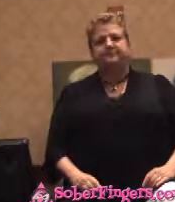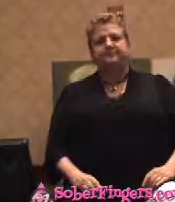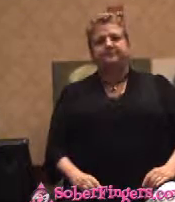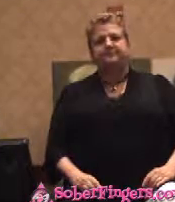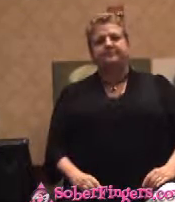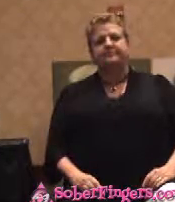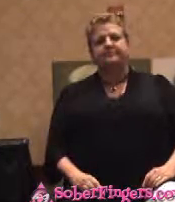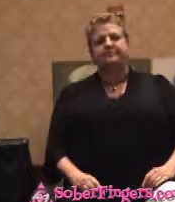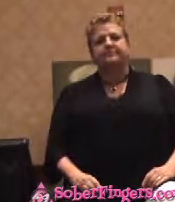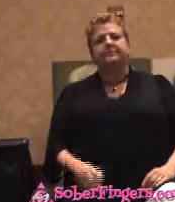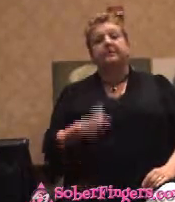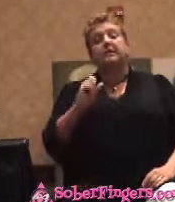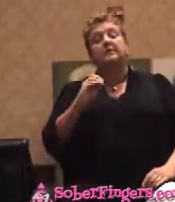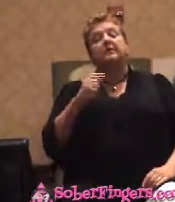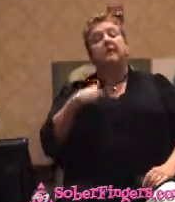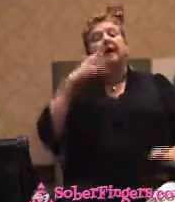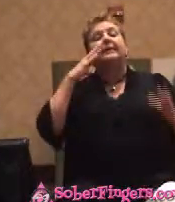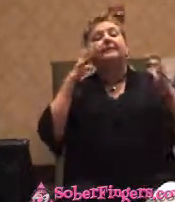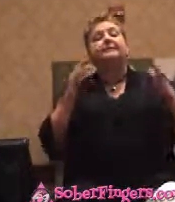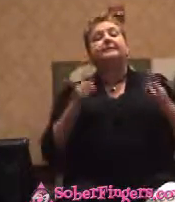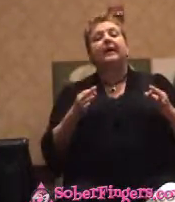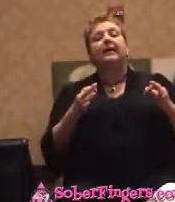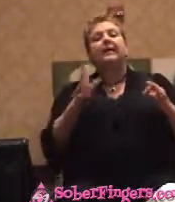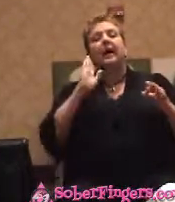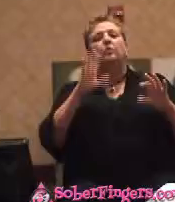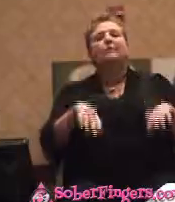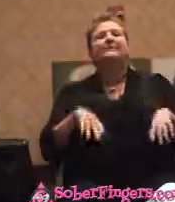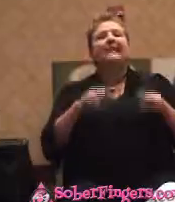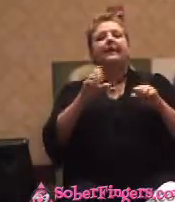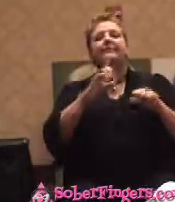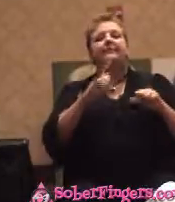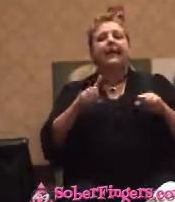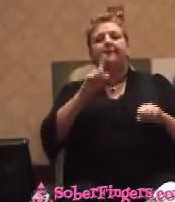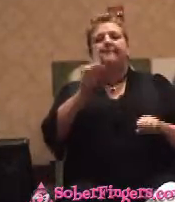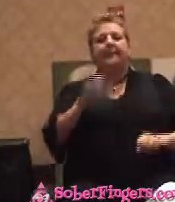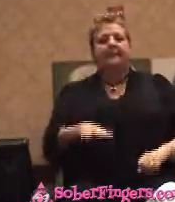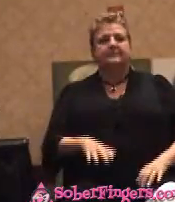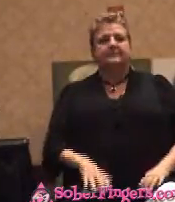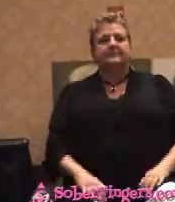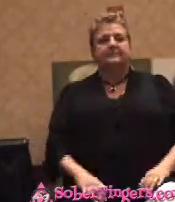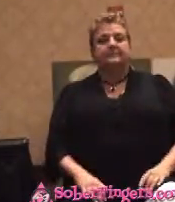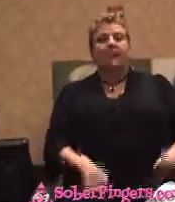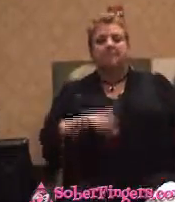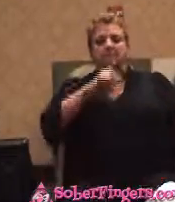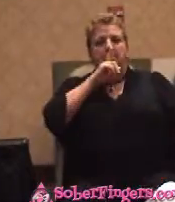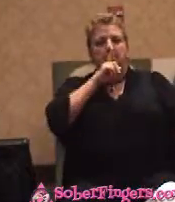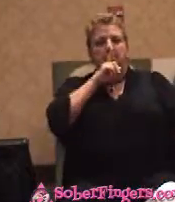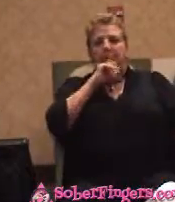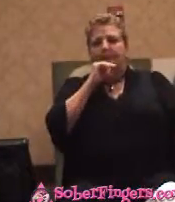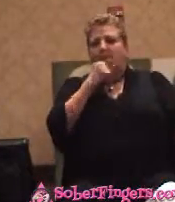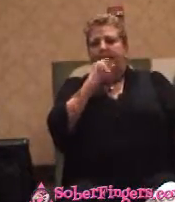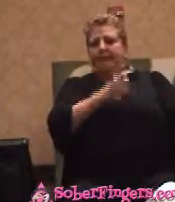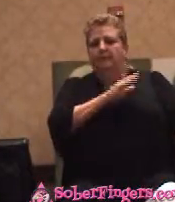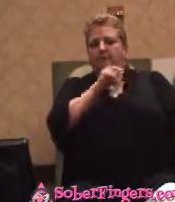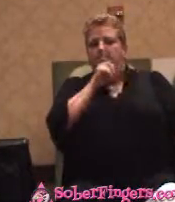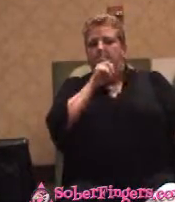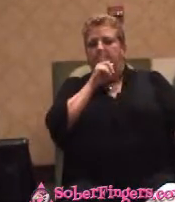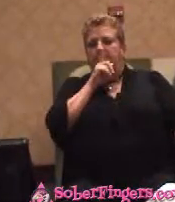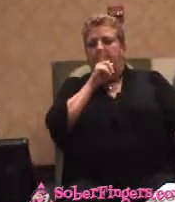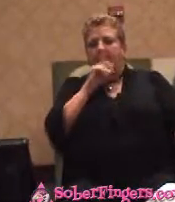And so I decided I would take the damn test. I didn't tell her I'm going to take the test. I didn't tell anybody I'm going